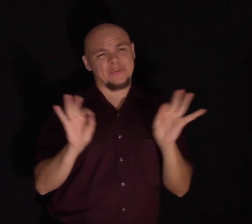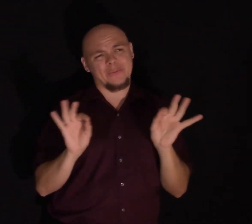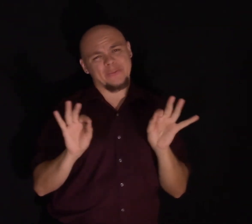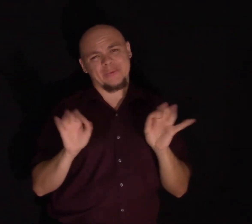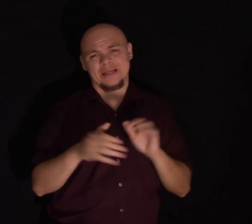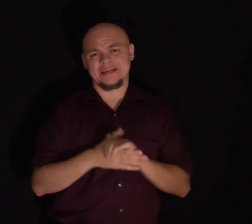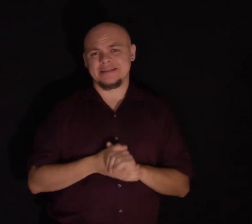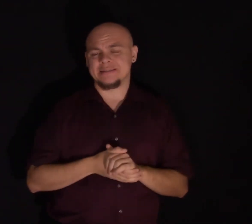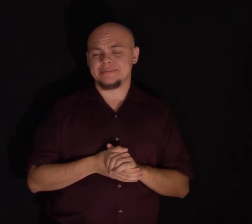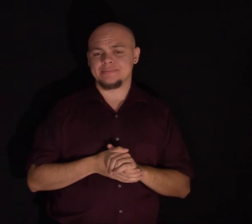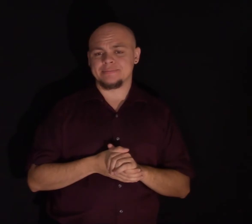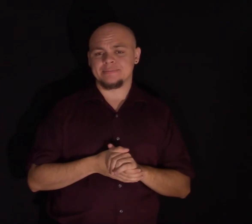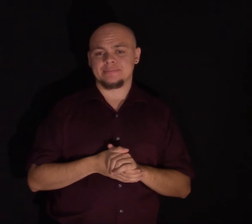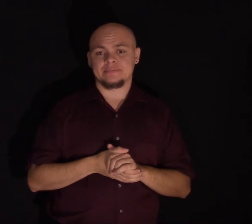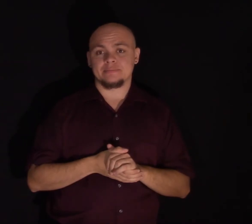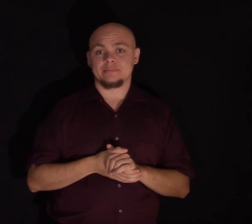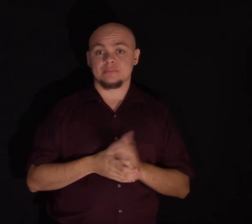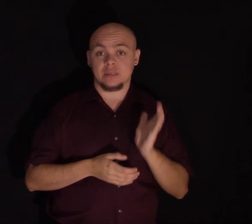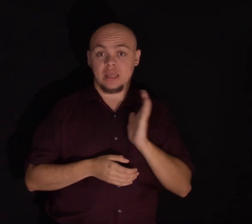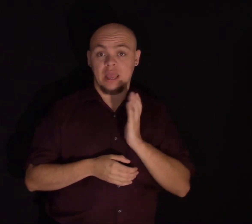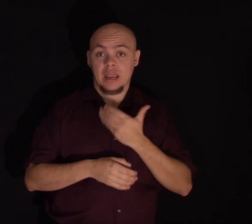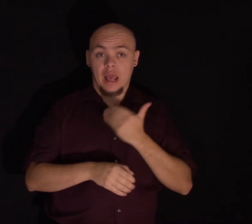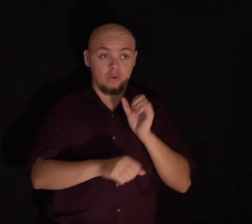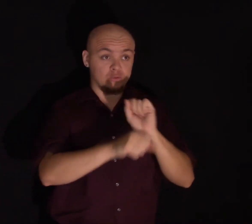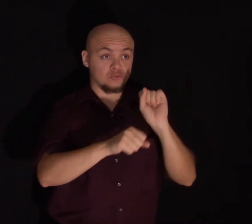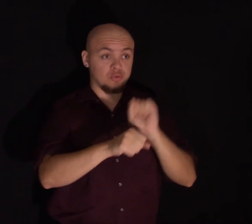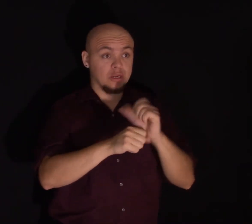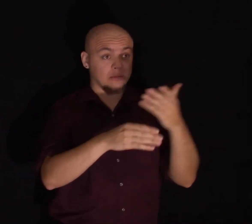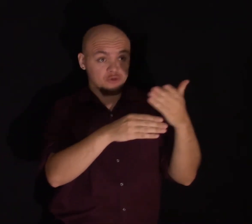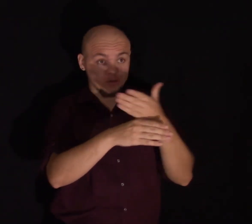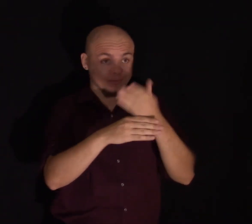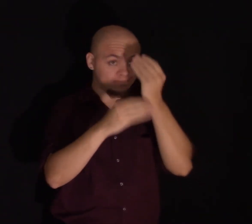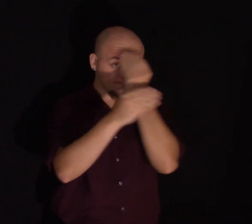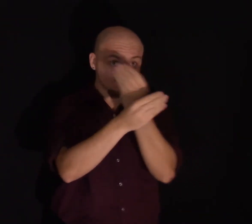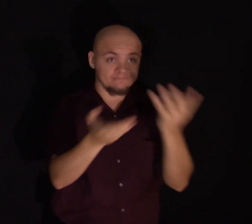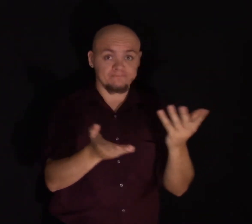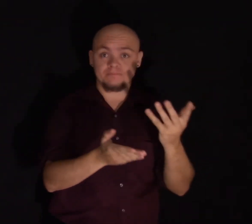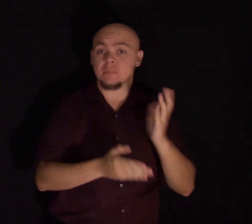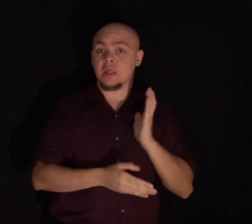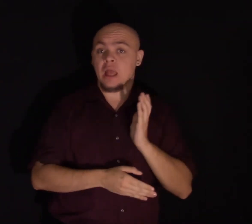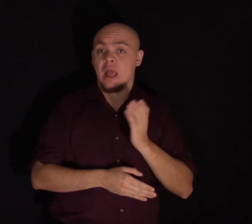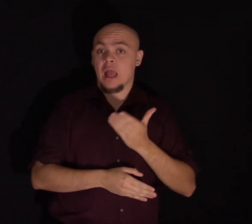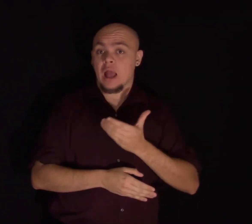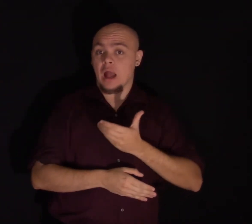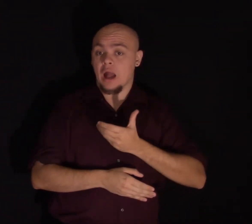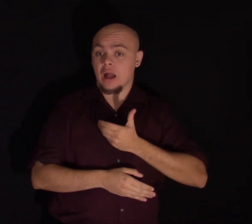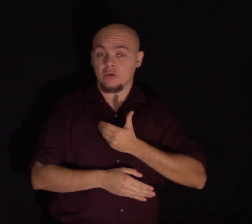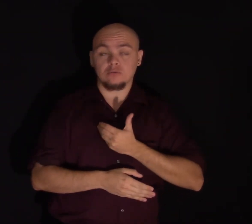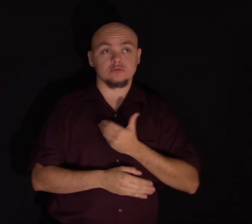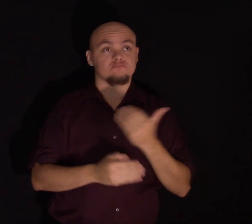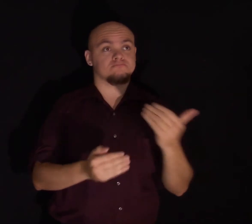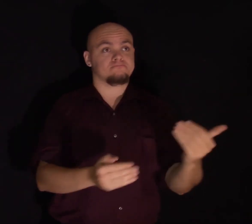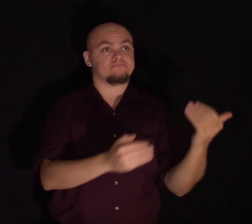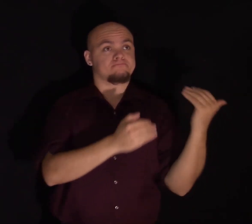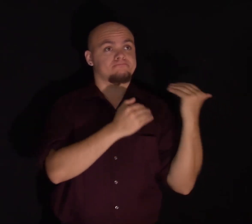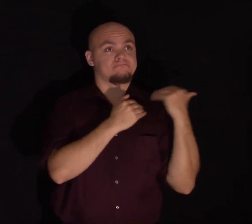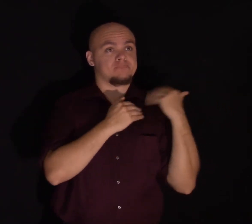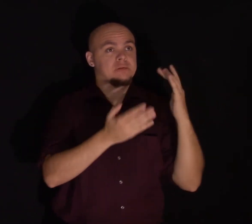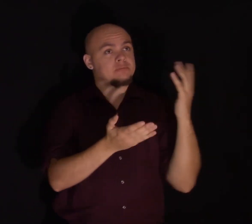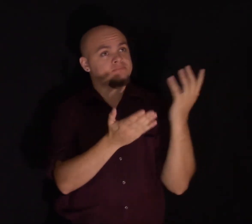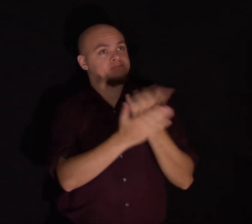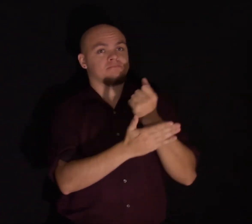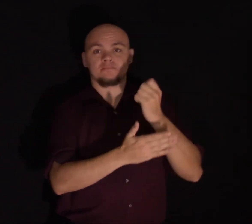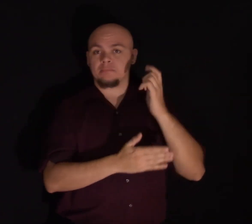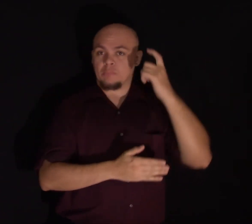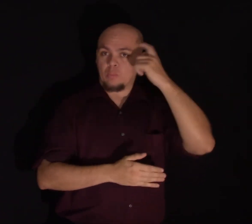invitation in the work that I'm sharing with you today is that we can actually take more responsibility for our own